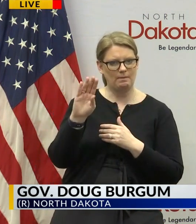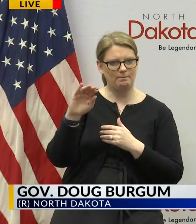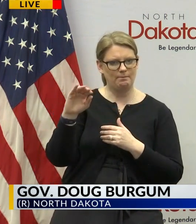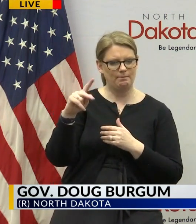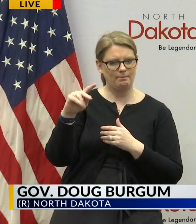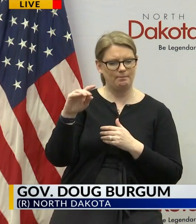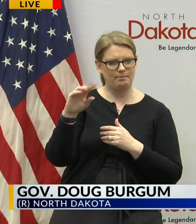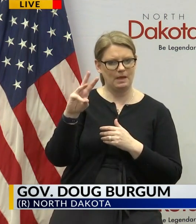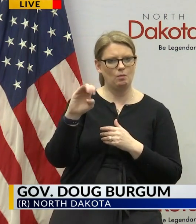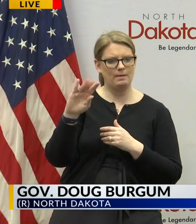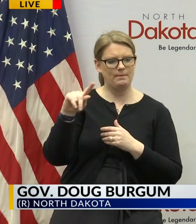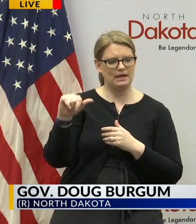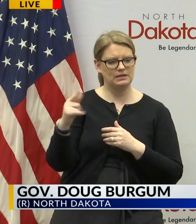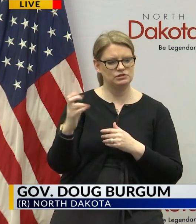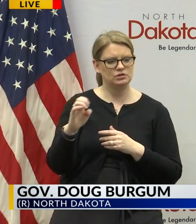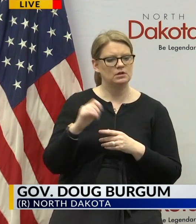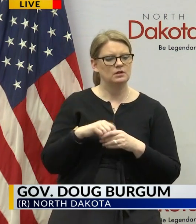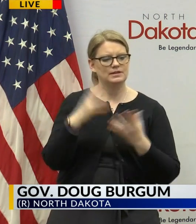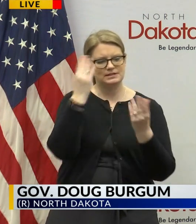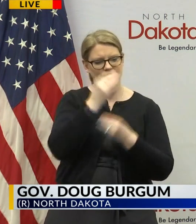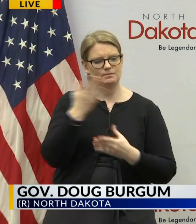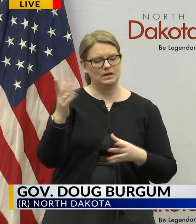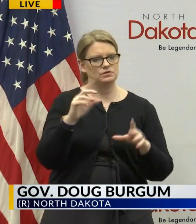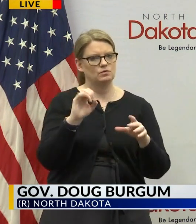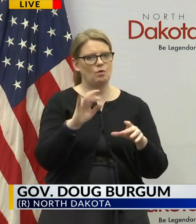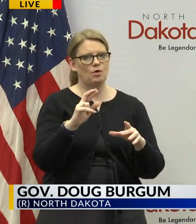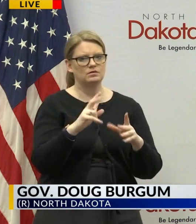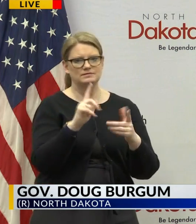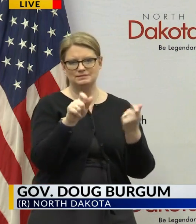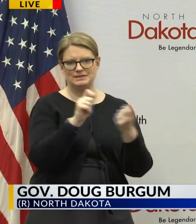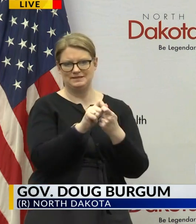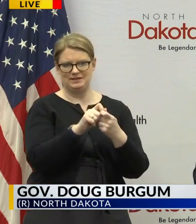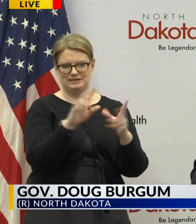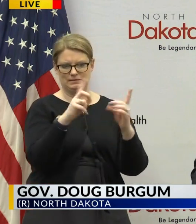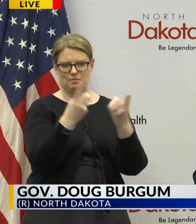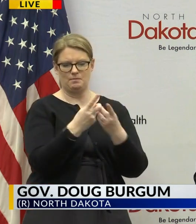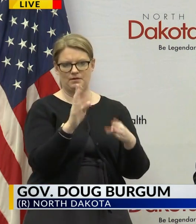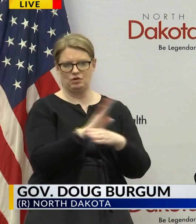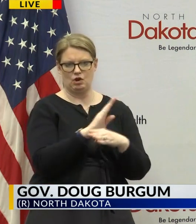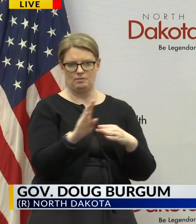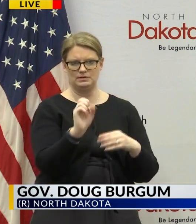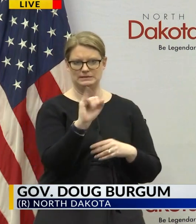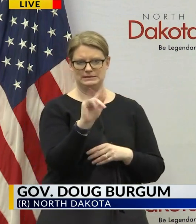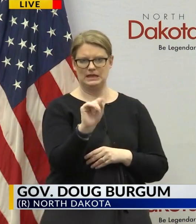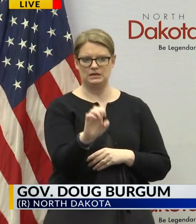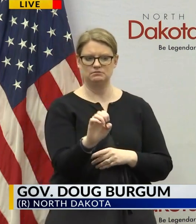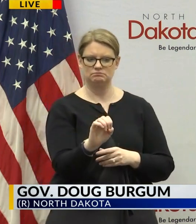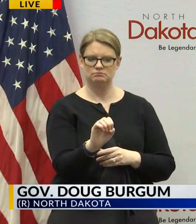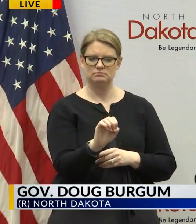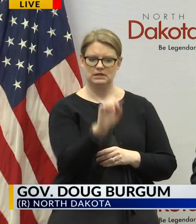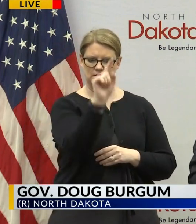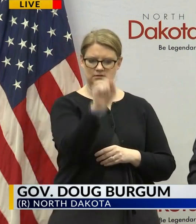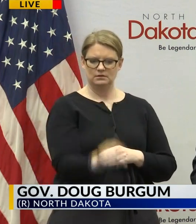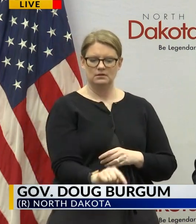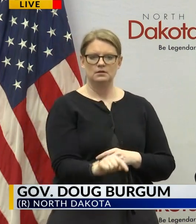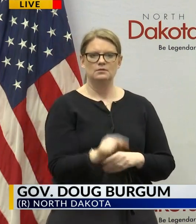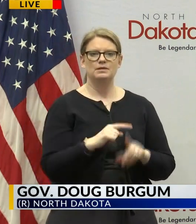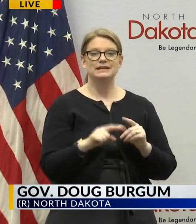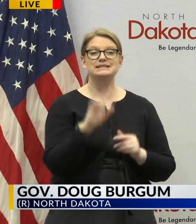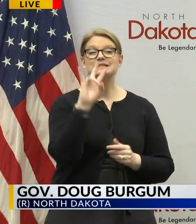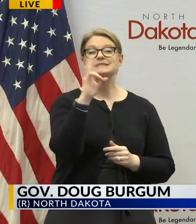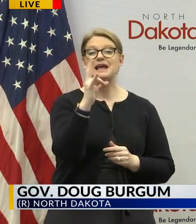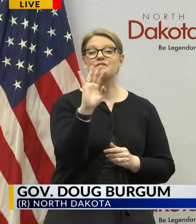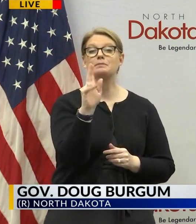find out information there again or just go straight to our Department of North Dakota Department of Commerce site and we can redirect but this is a seven